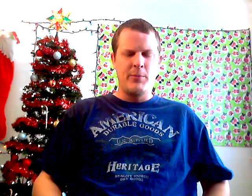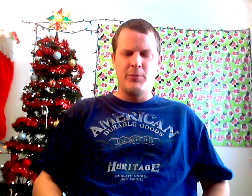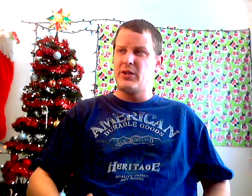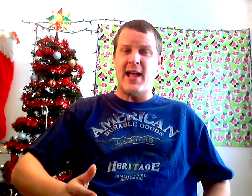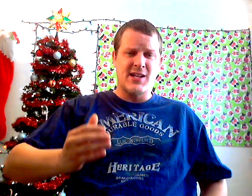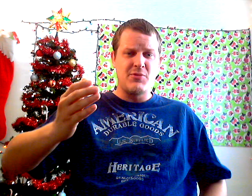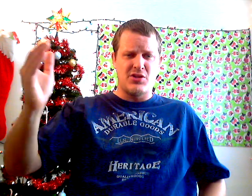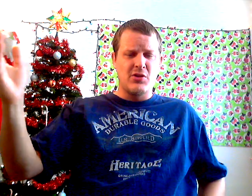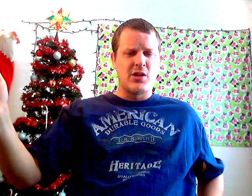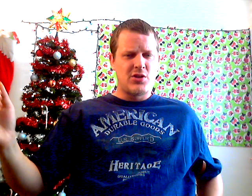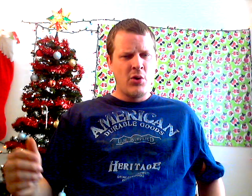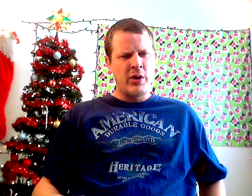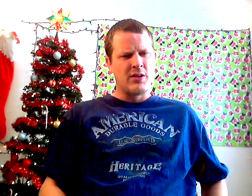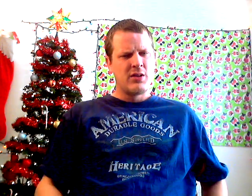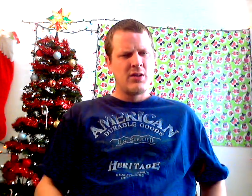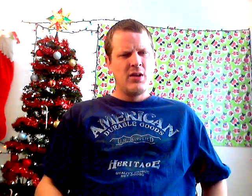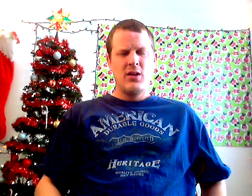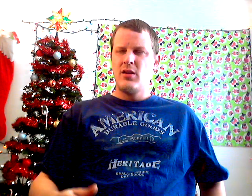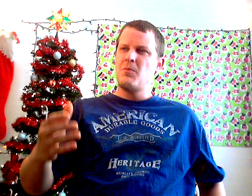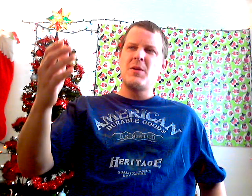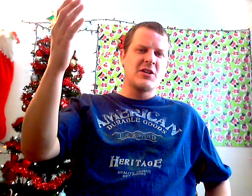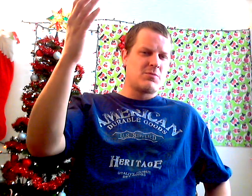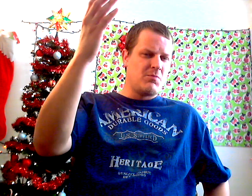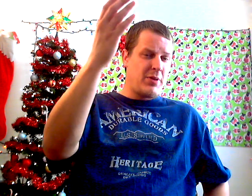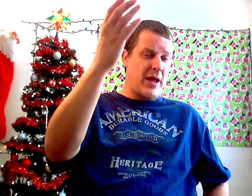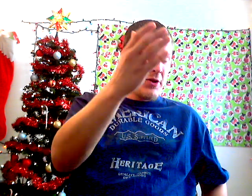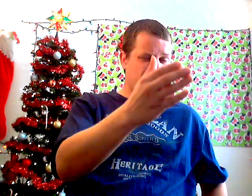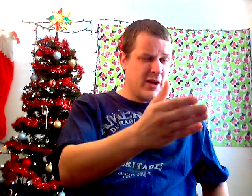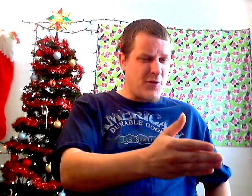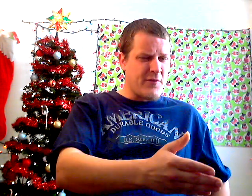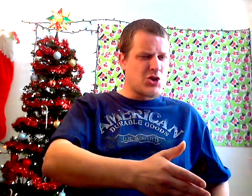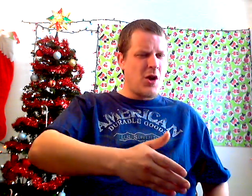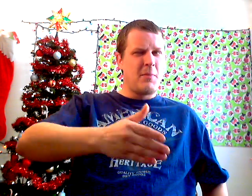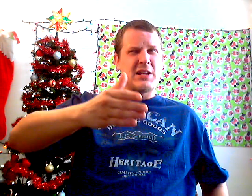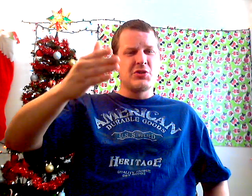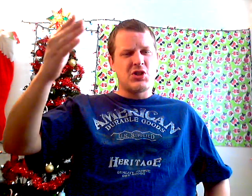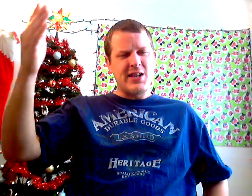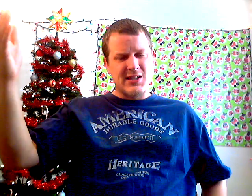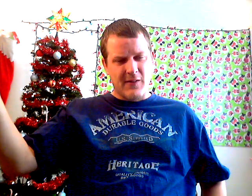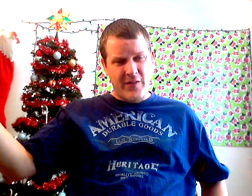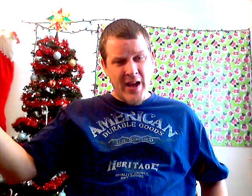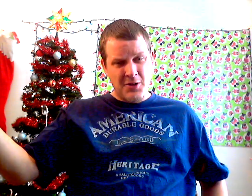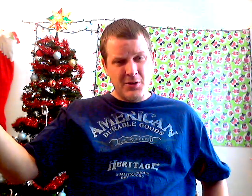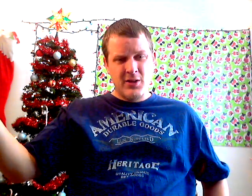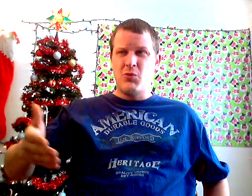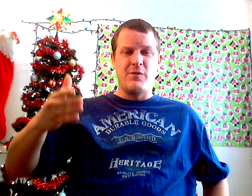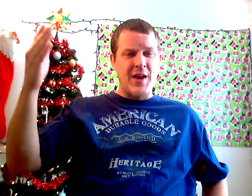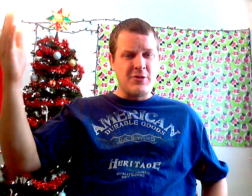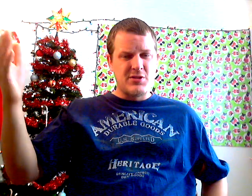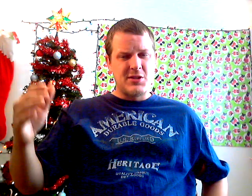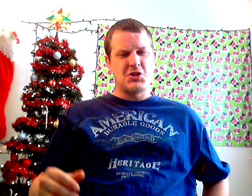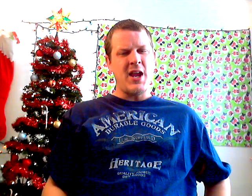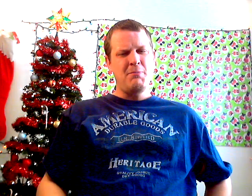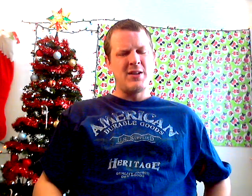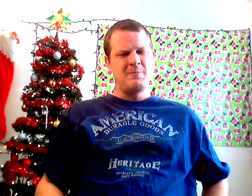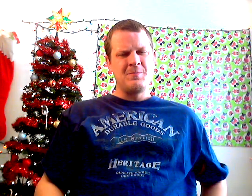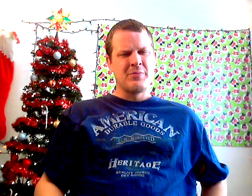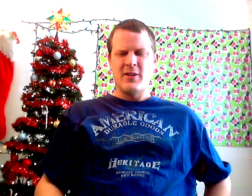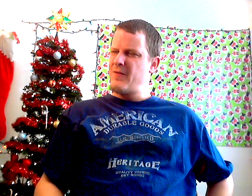Rumble. At that time, you still could do it. But it'd be much better if you have a Shawn Michaels chasing a Vader when Vader's the champion. The